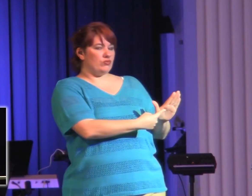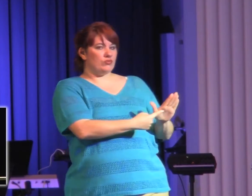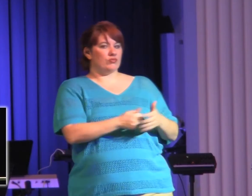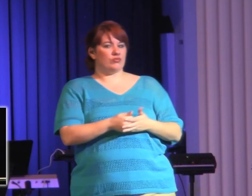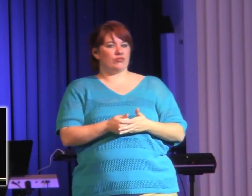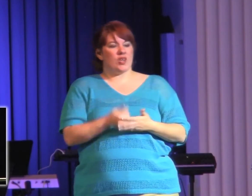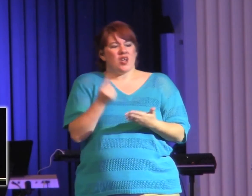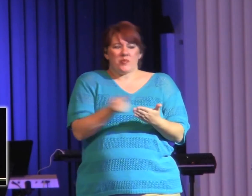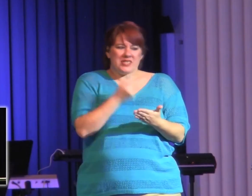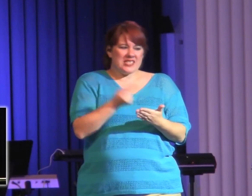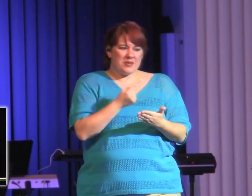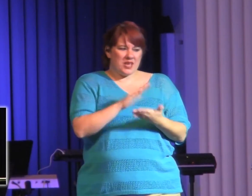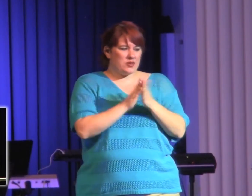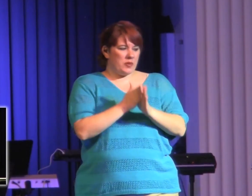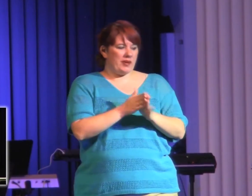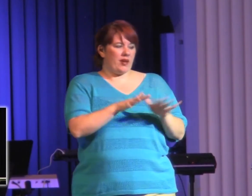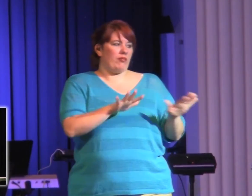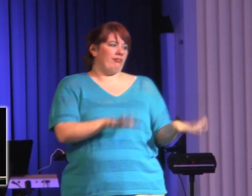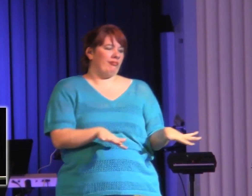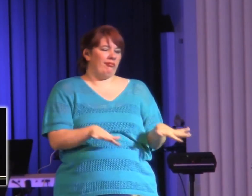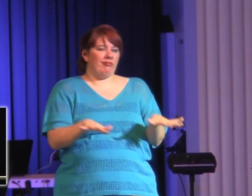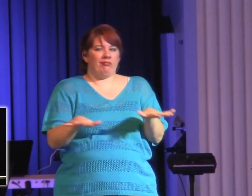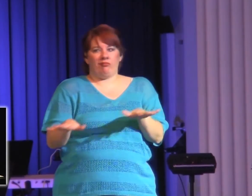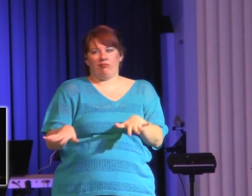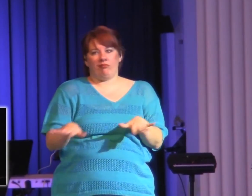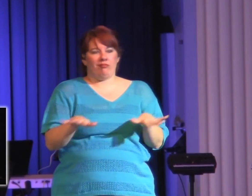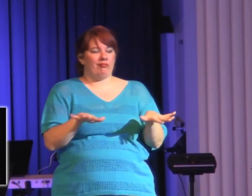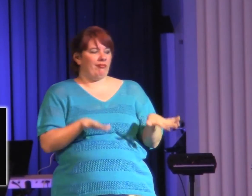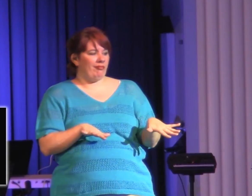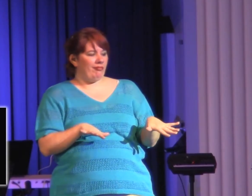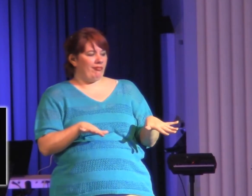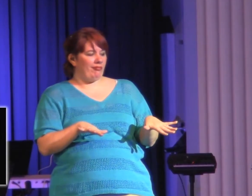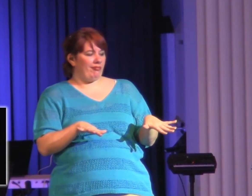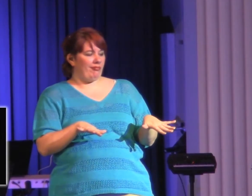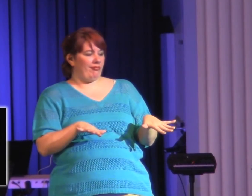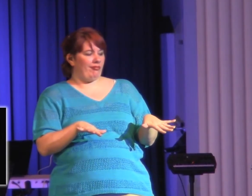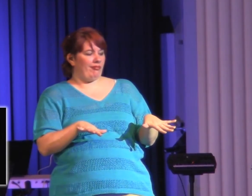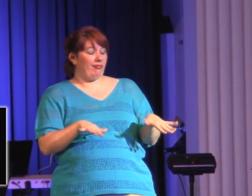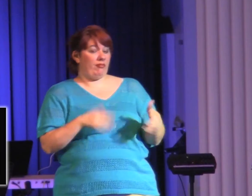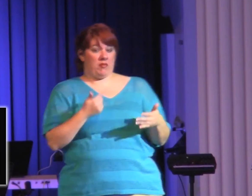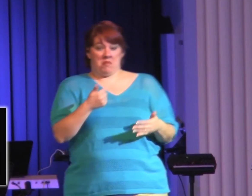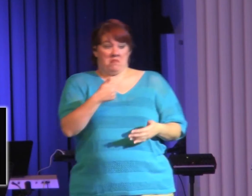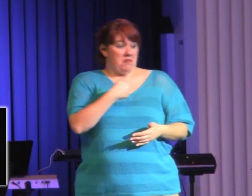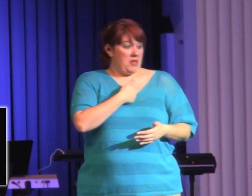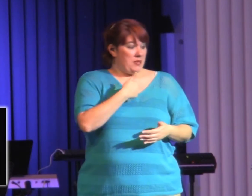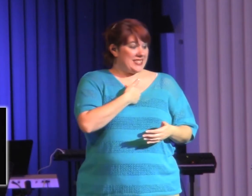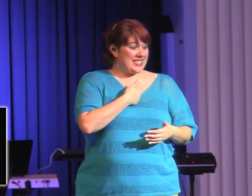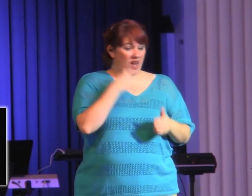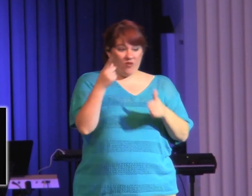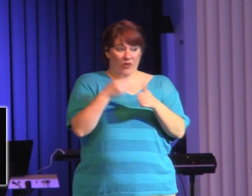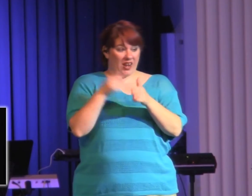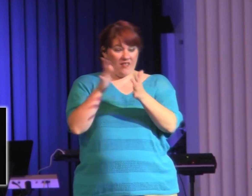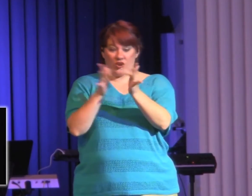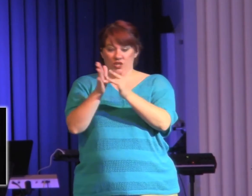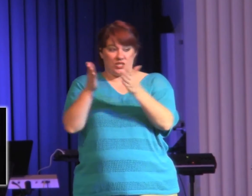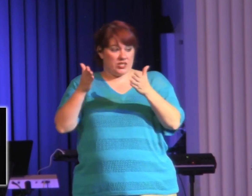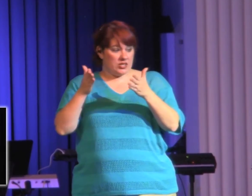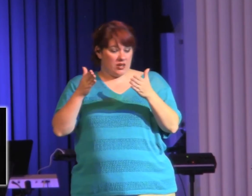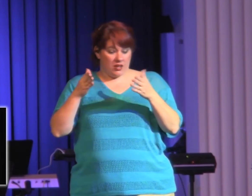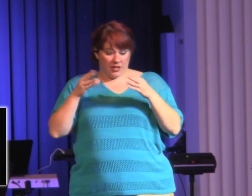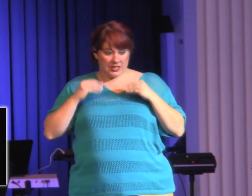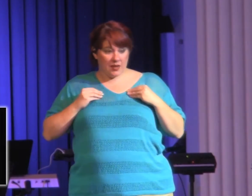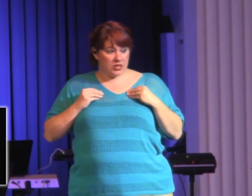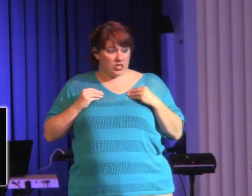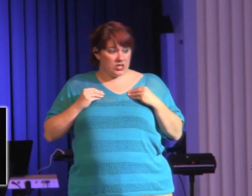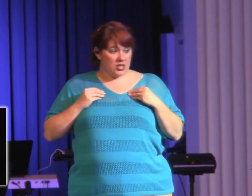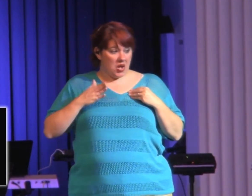you know. I don't know about you, but when I first gave my life to Christ, oh, dude, it was an about face. I had nobody